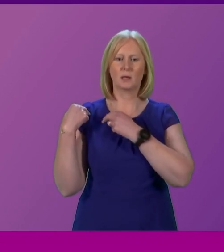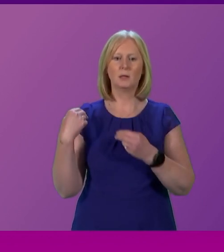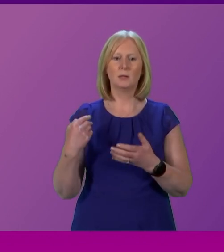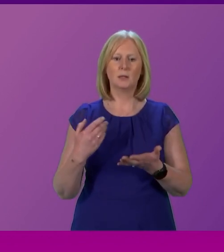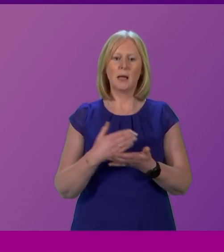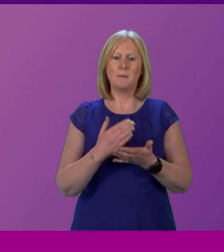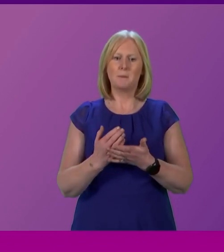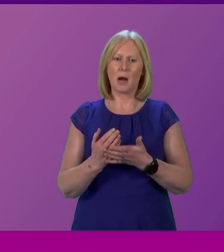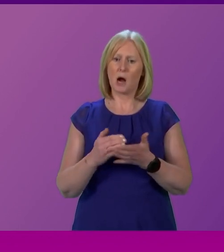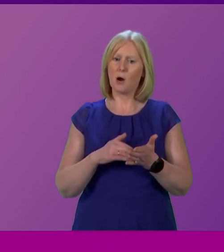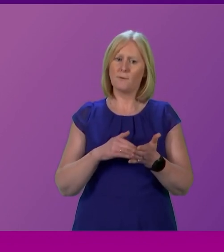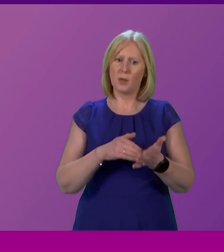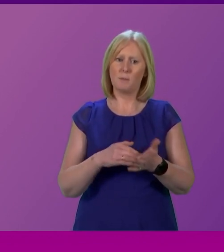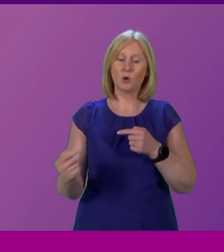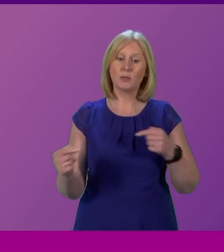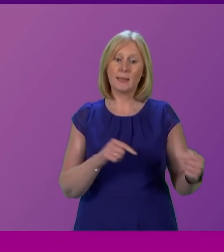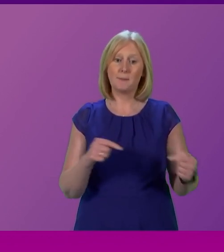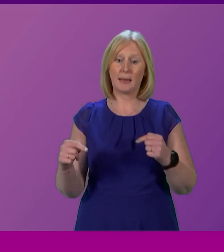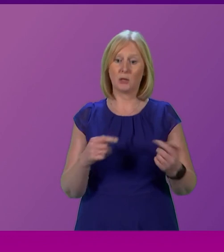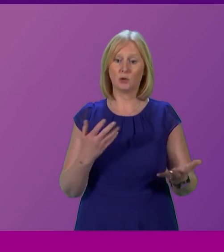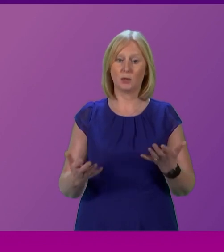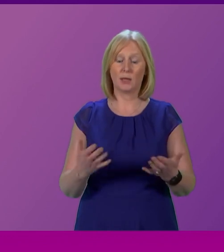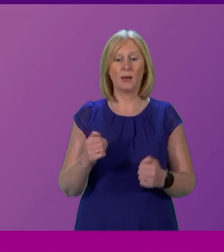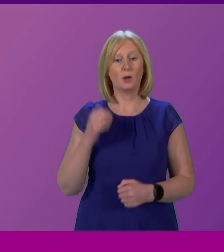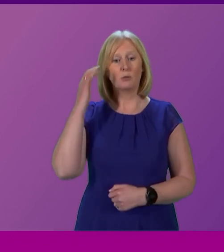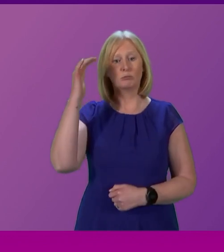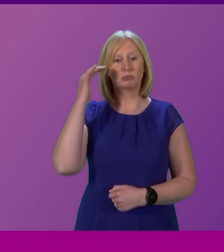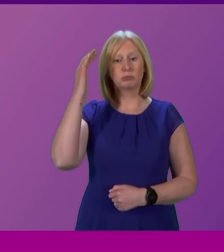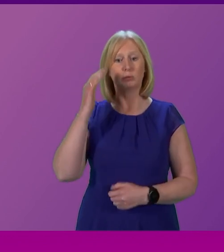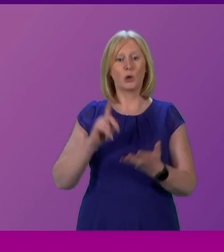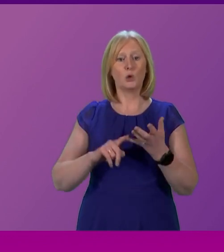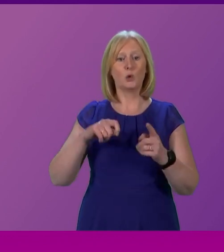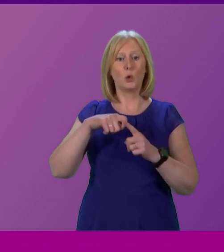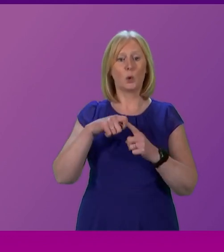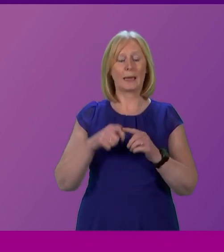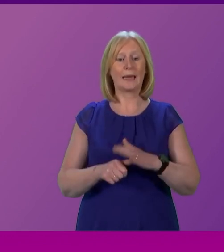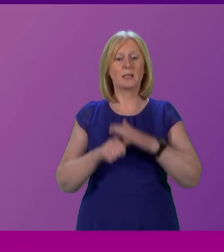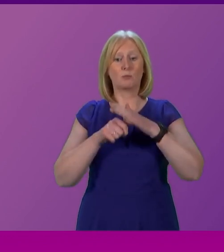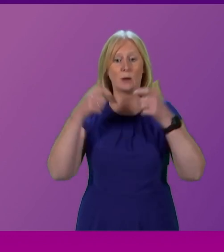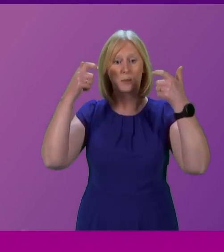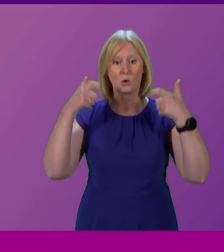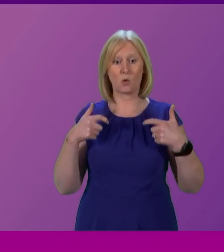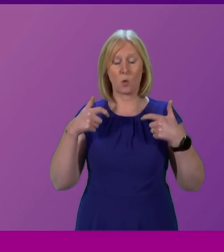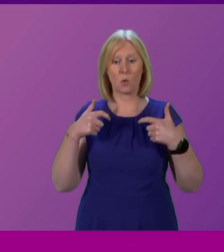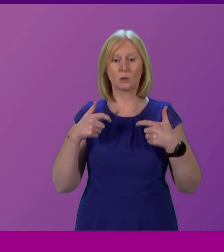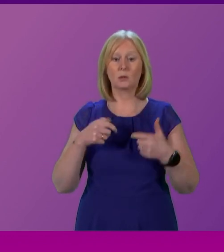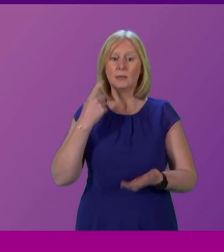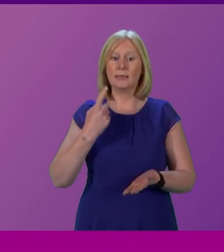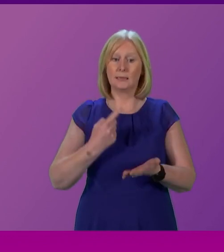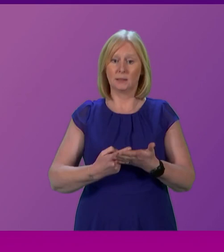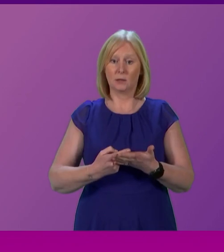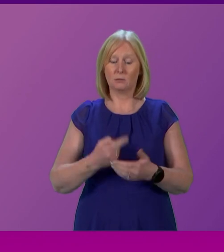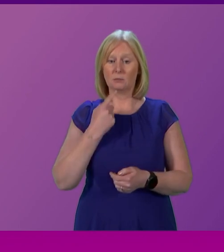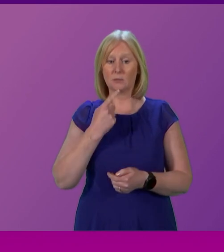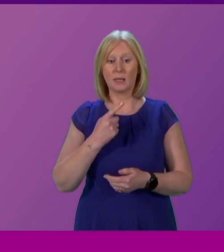debating today invites us to reflect on the recent judgment of the UK Supreme Court. A judgment that noted that votes cast in